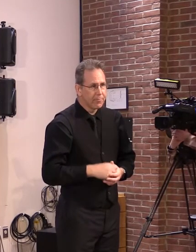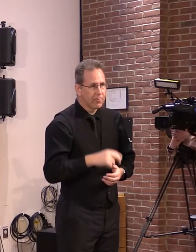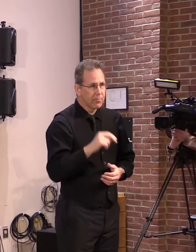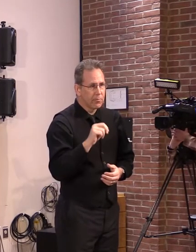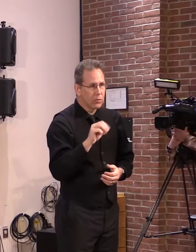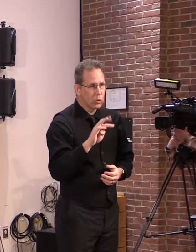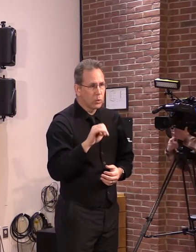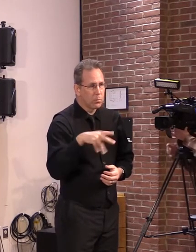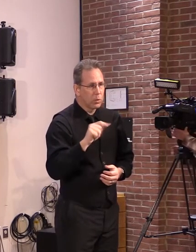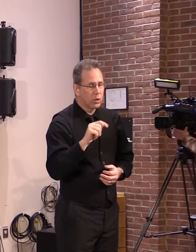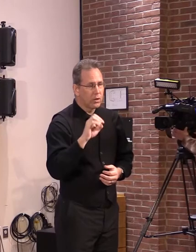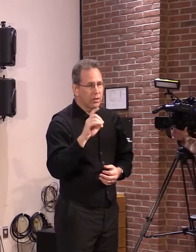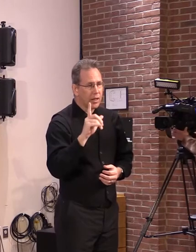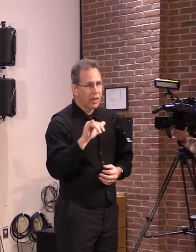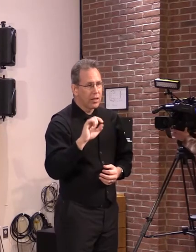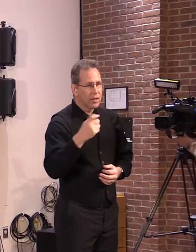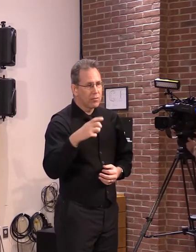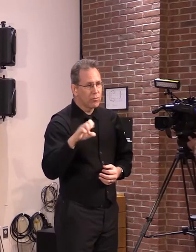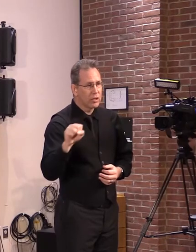Chris Roy.